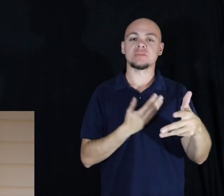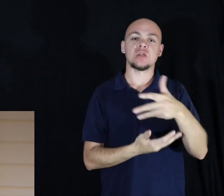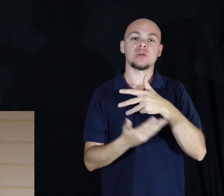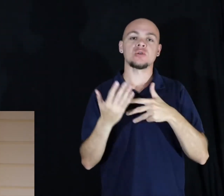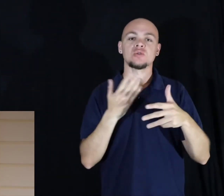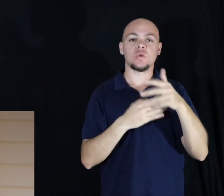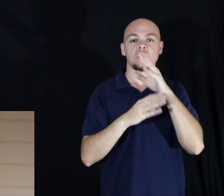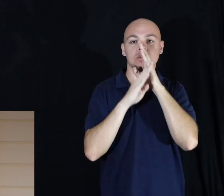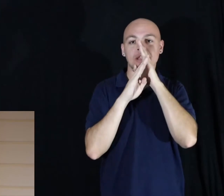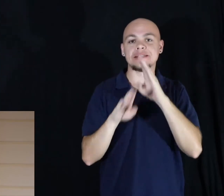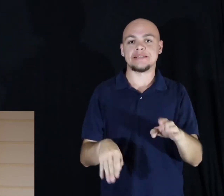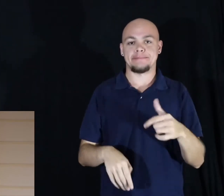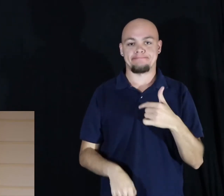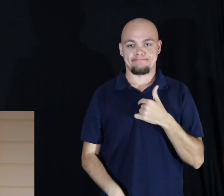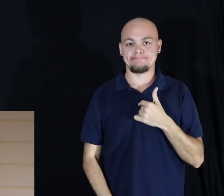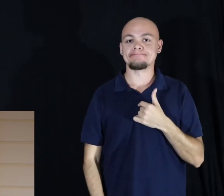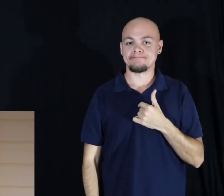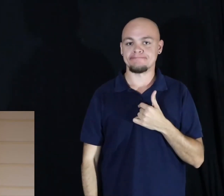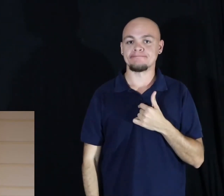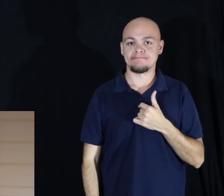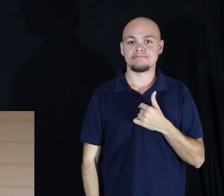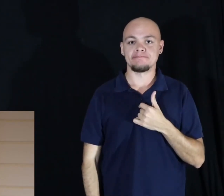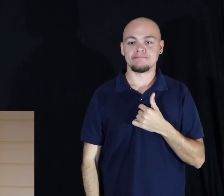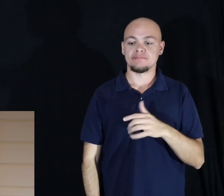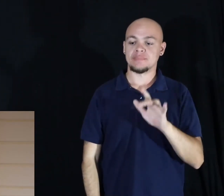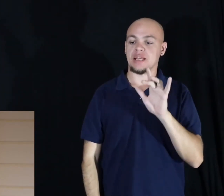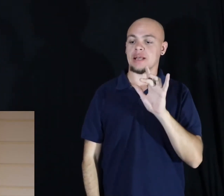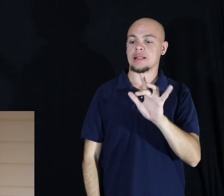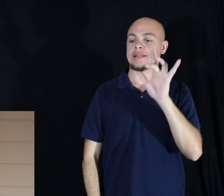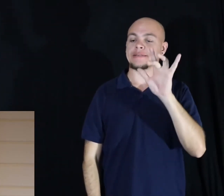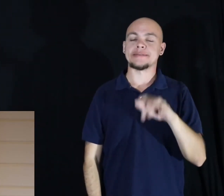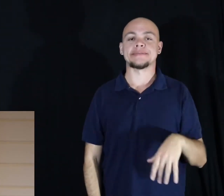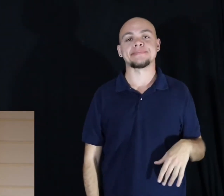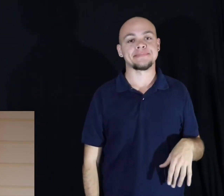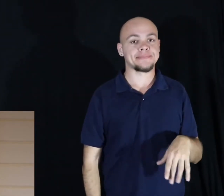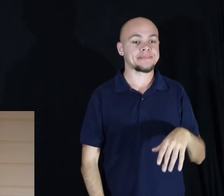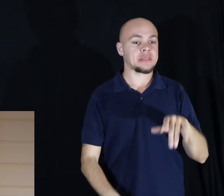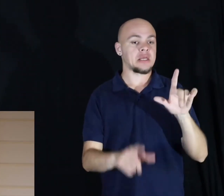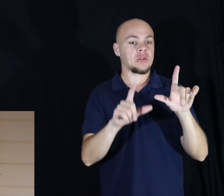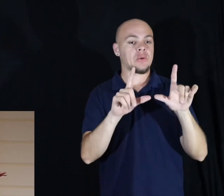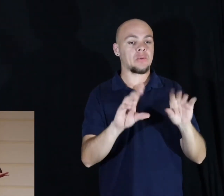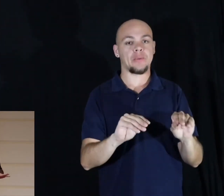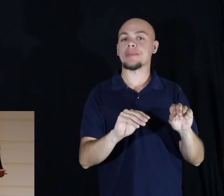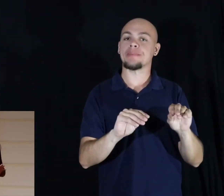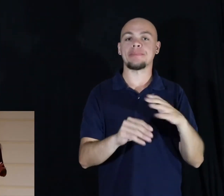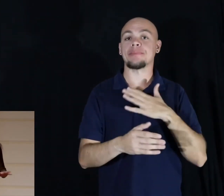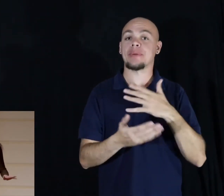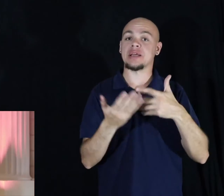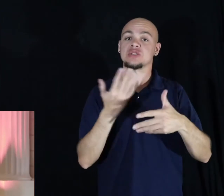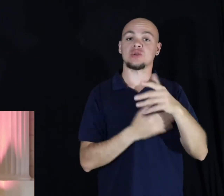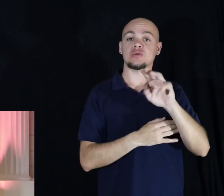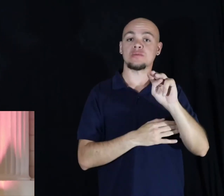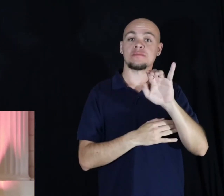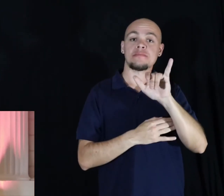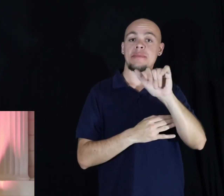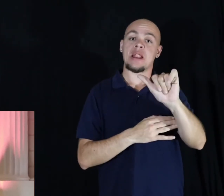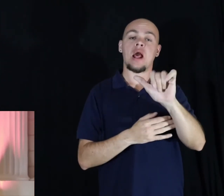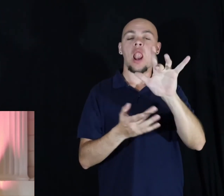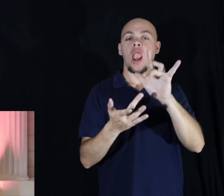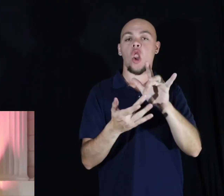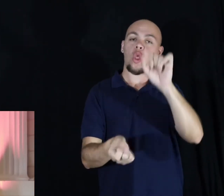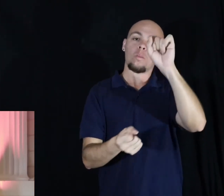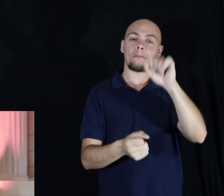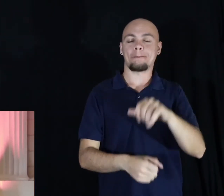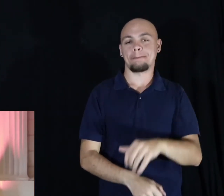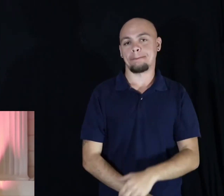silent. With a click of a finger and a tap on a screen, my social media had gone. I